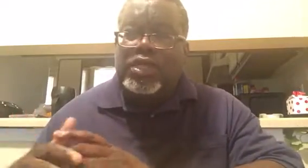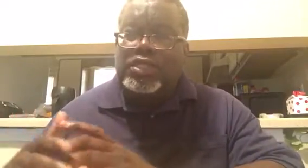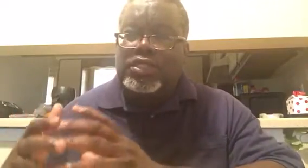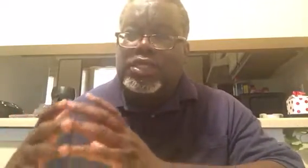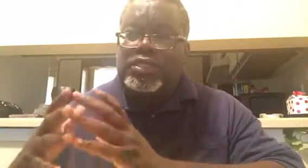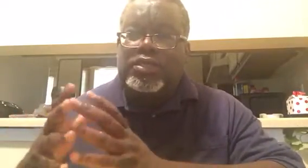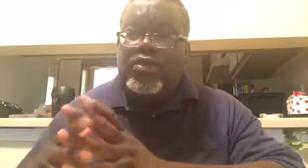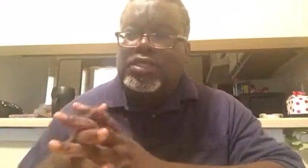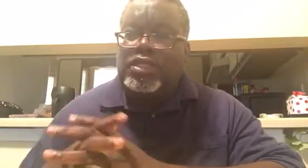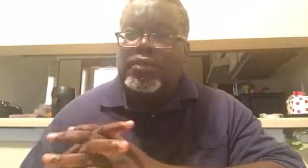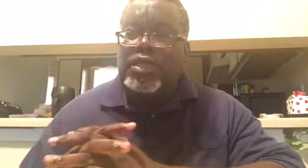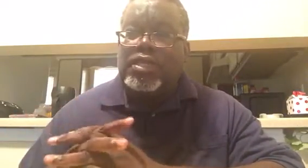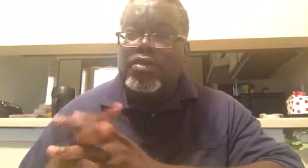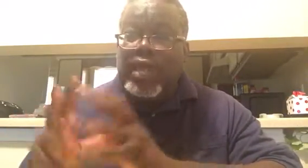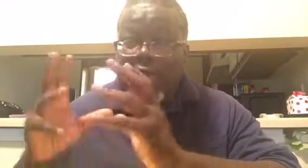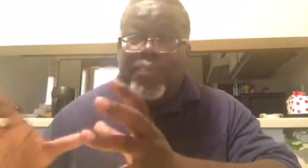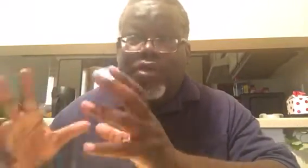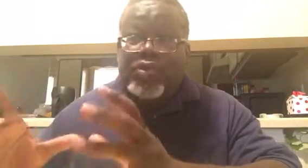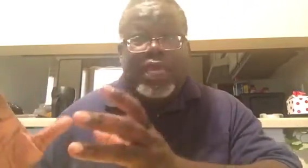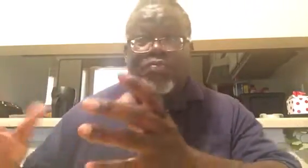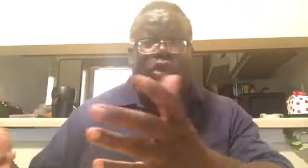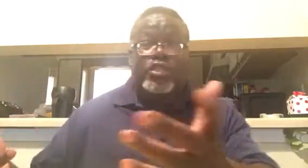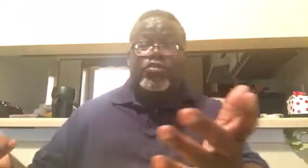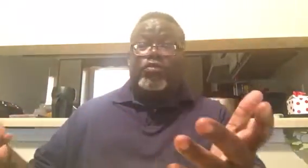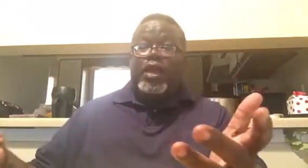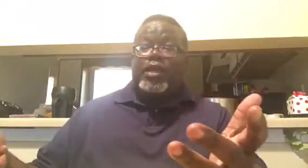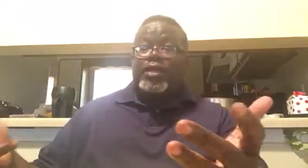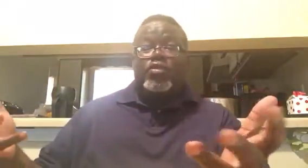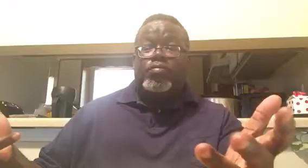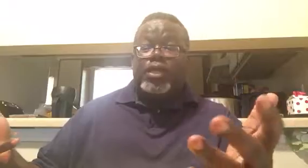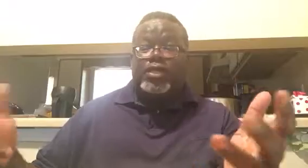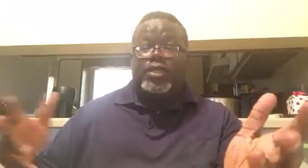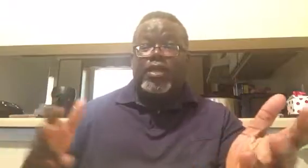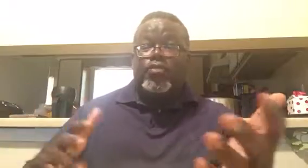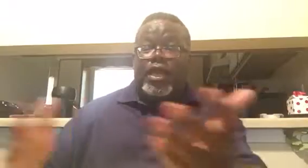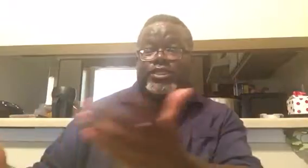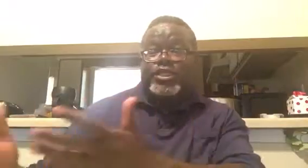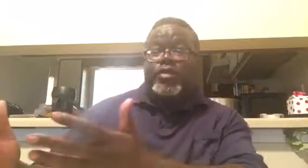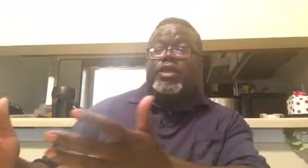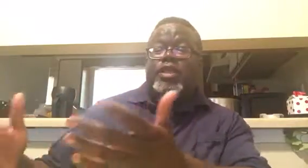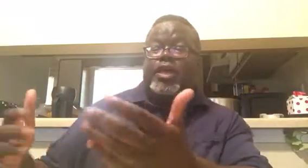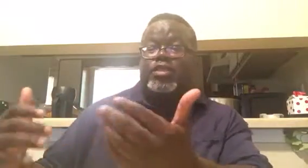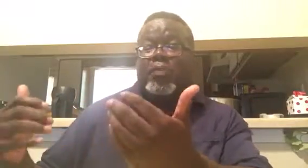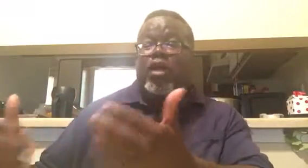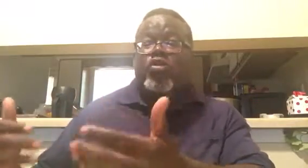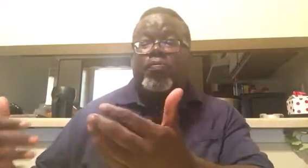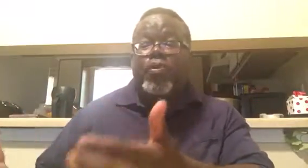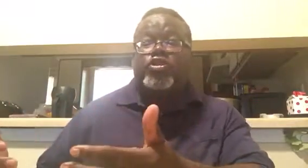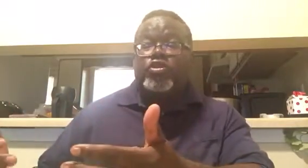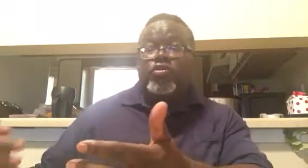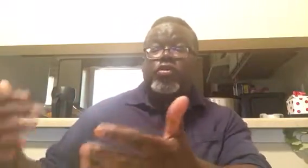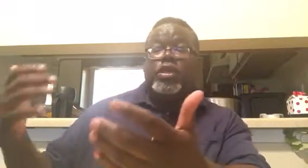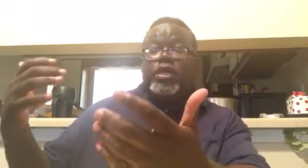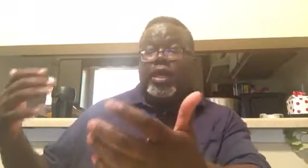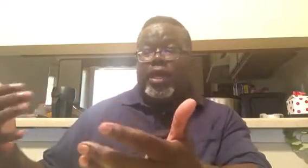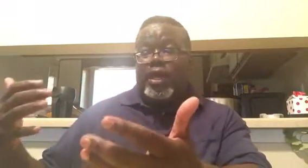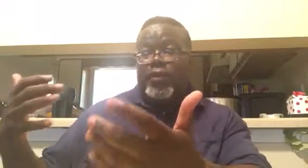is, is going to, going to help you to get breakthrough. I do, because what I share in that is my own personal uh,